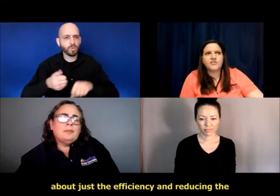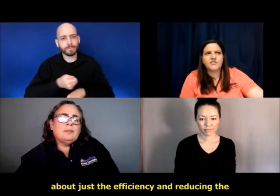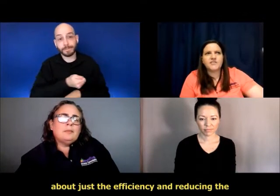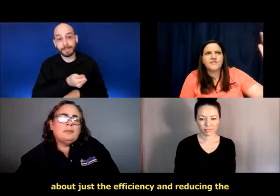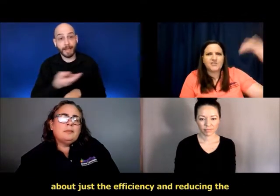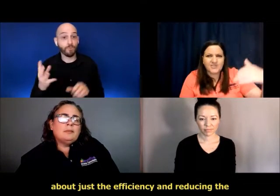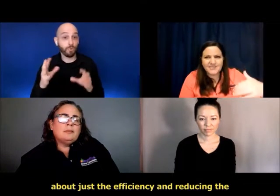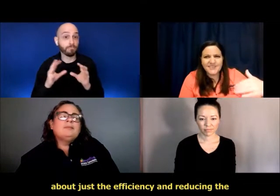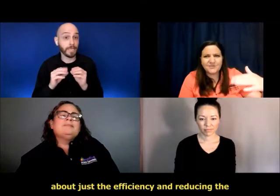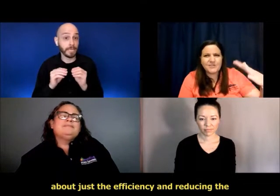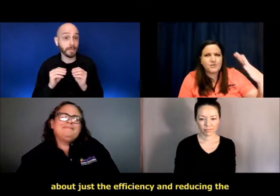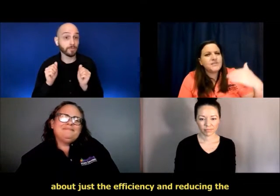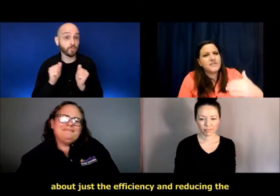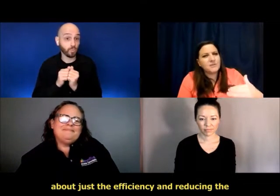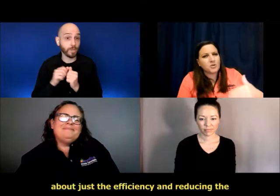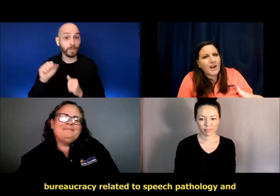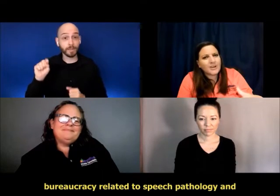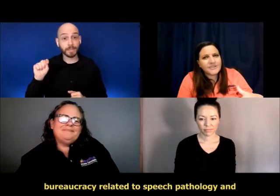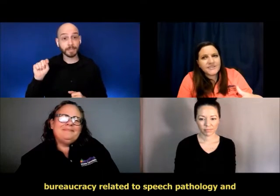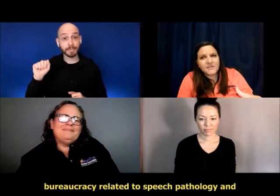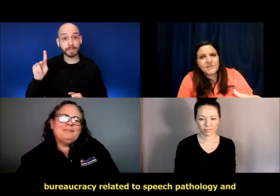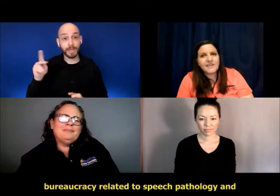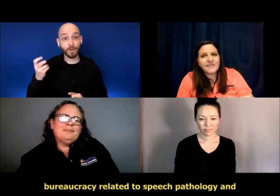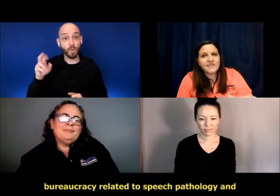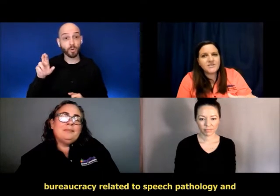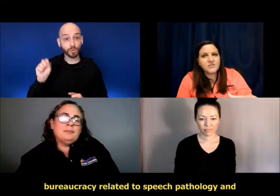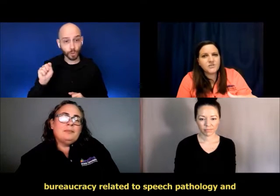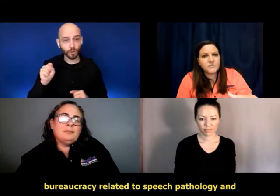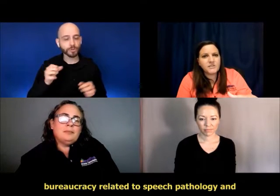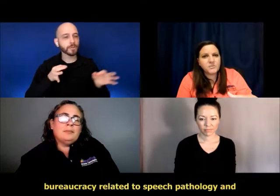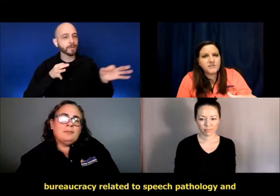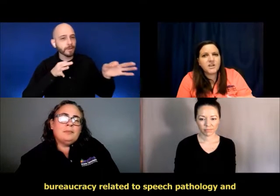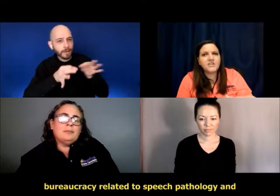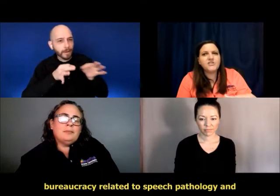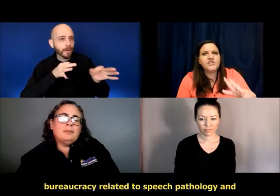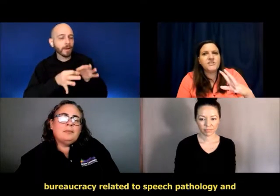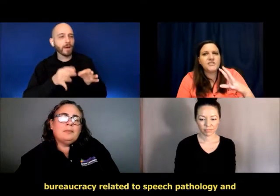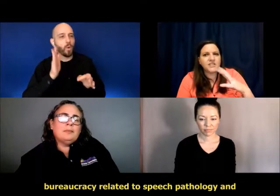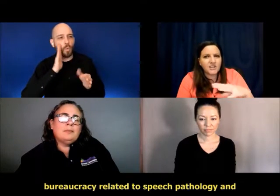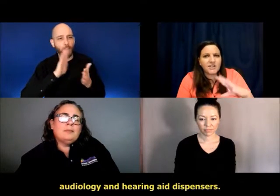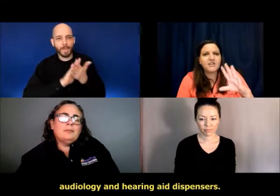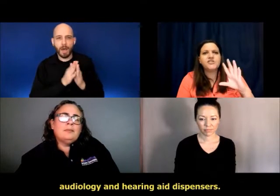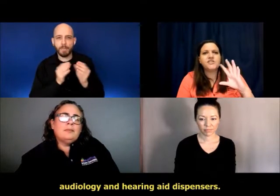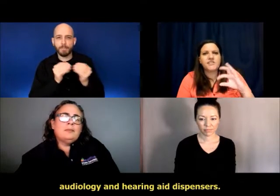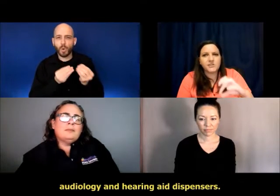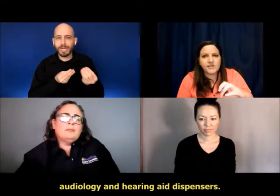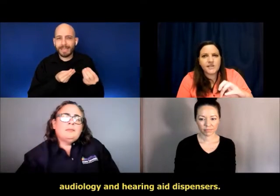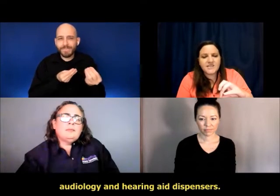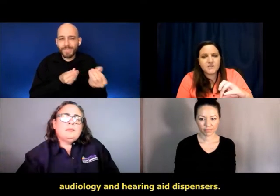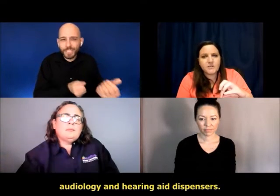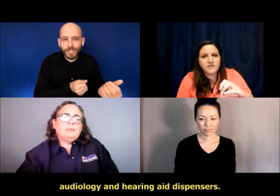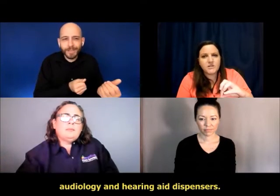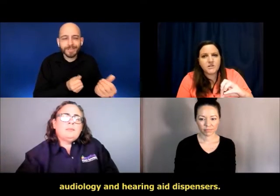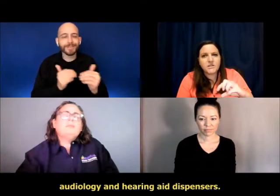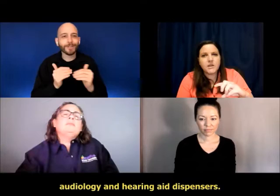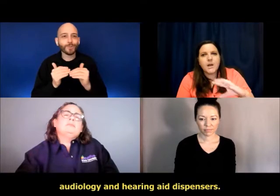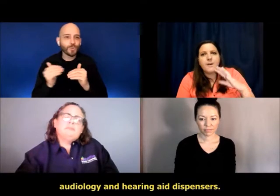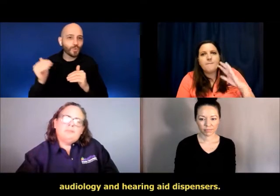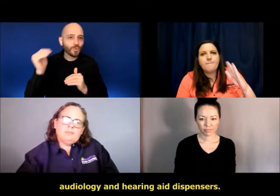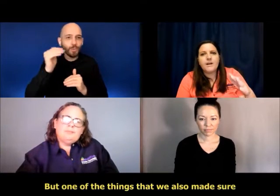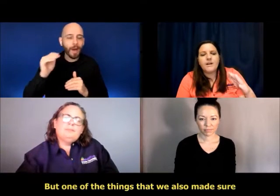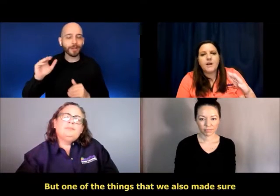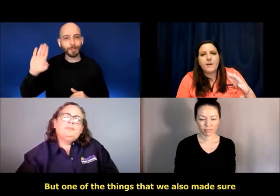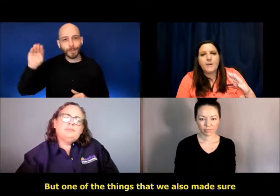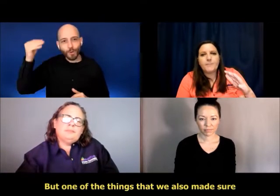just the efficiency and reducing the bureaucracy related to speech pathology and audiology and hearing aid dispensers.